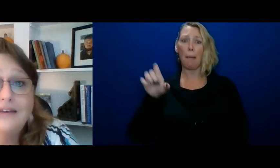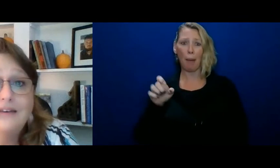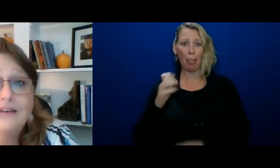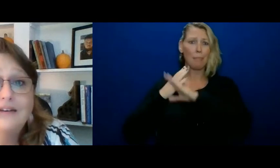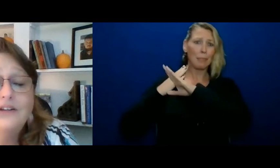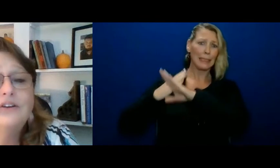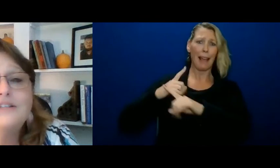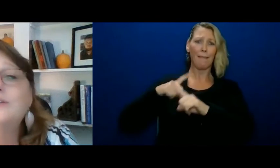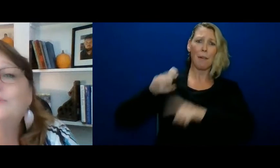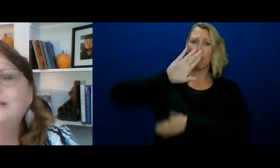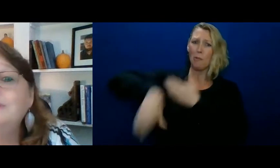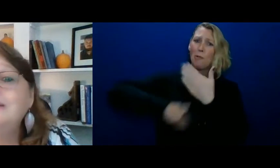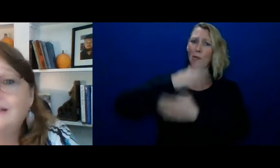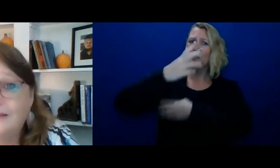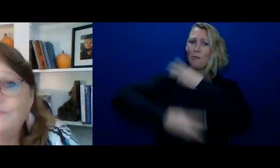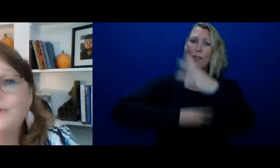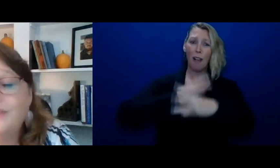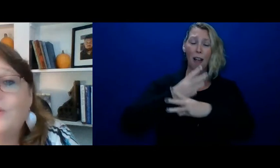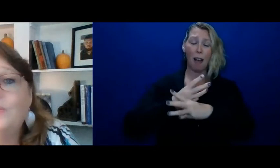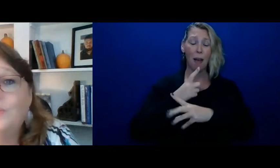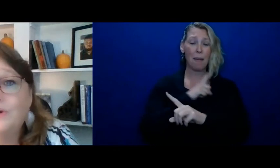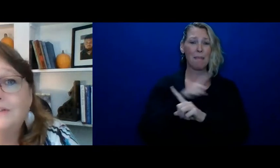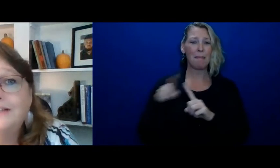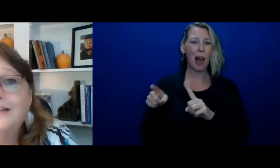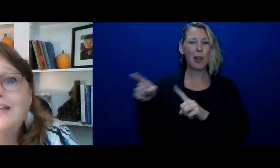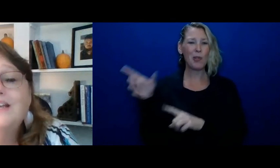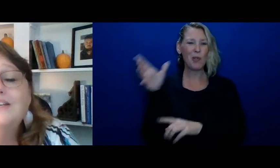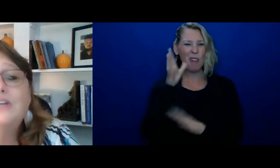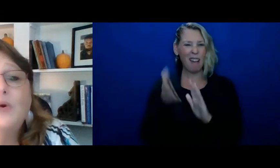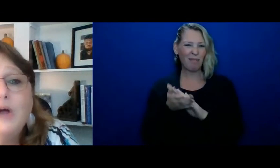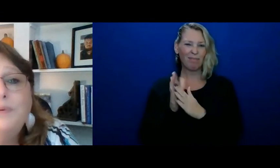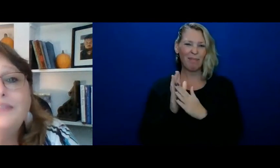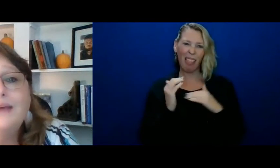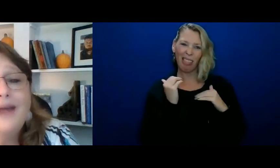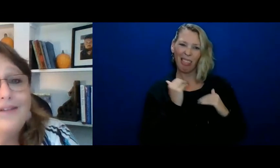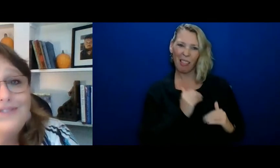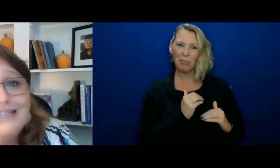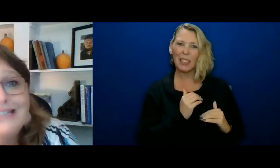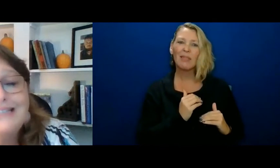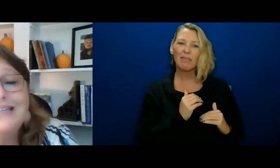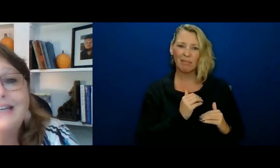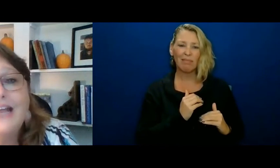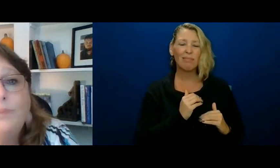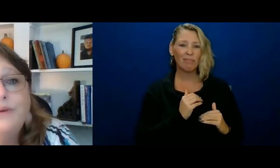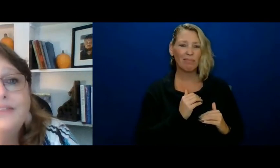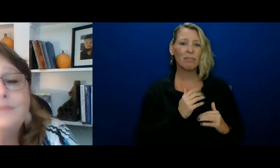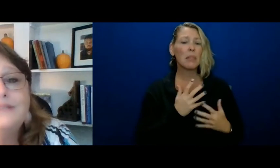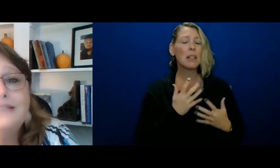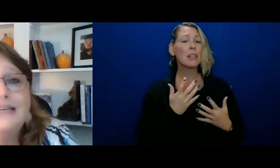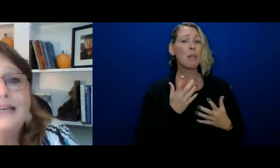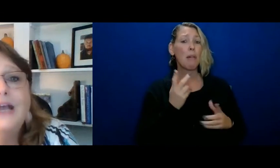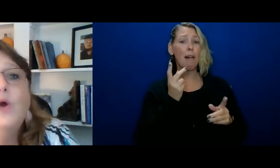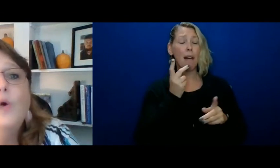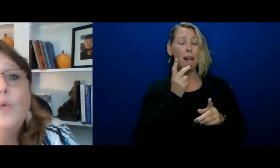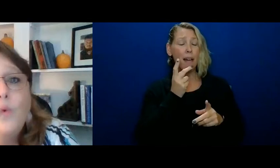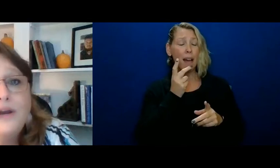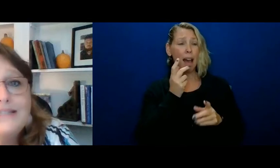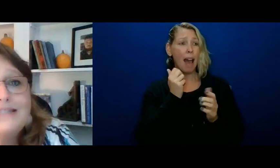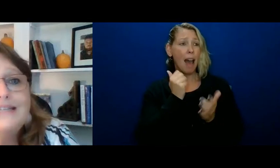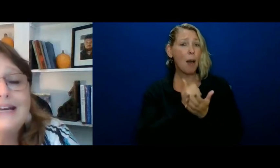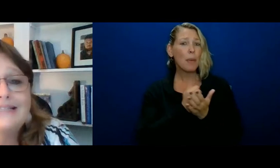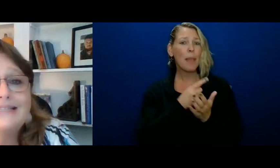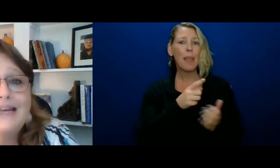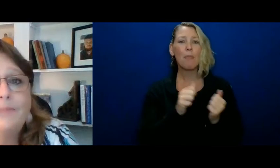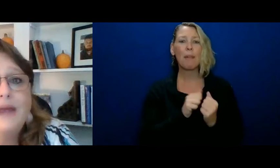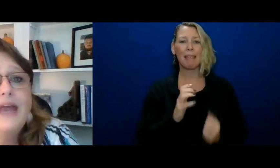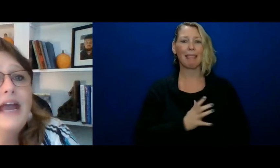that you're also limiting them from the whole world so helping them have dignity and helping them see what